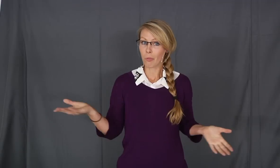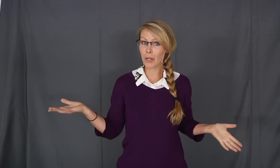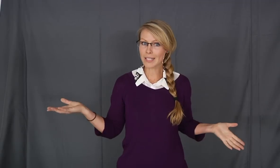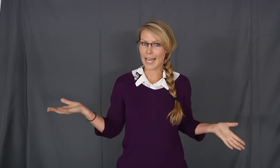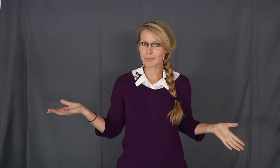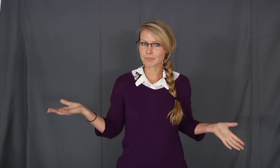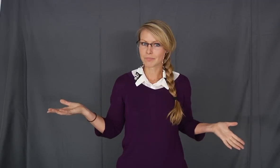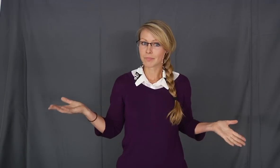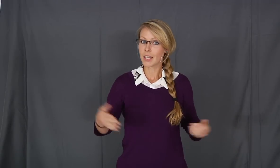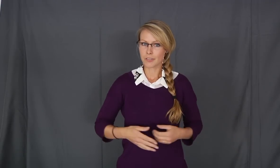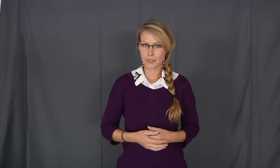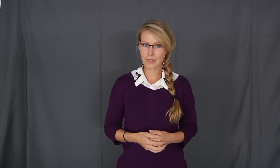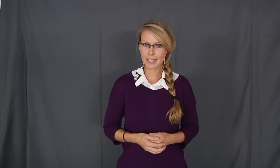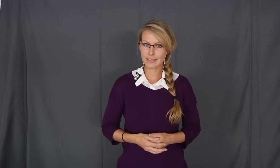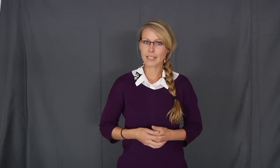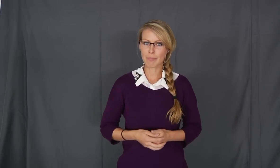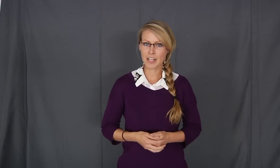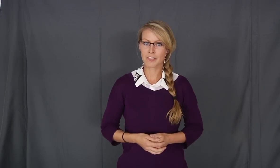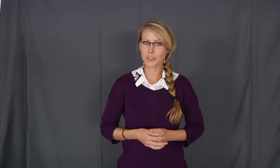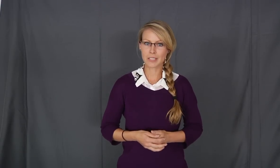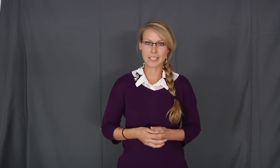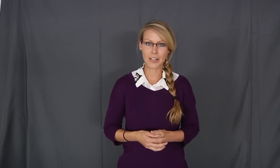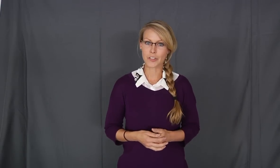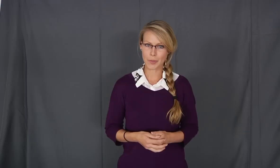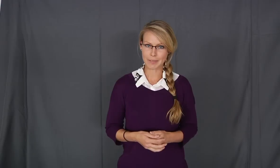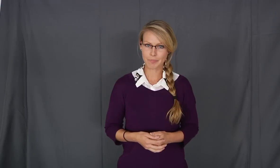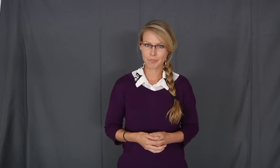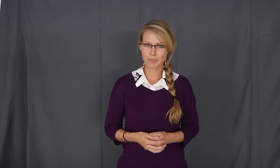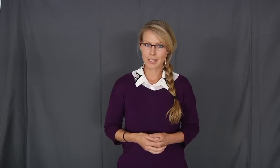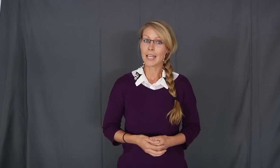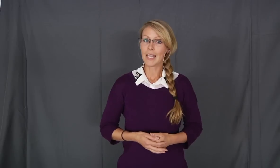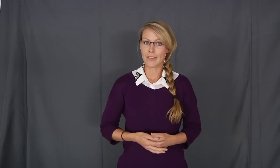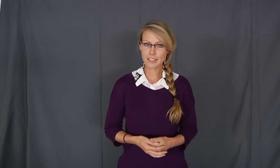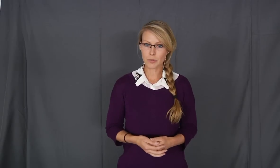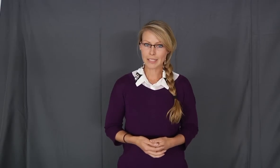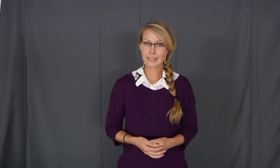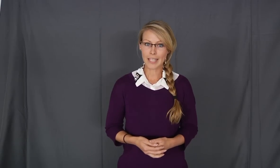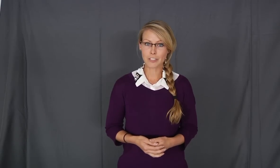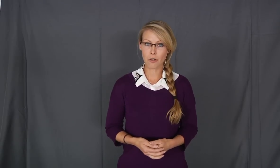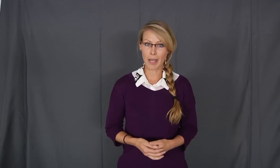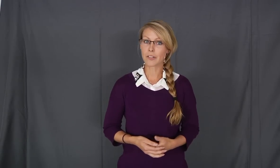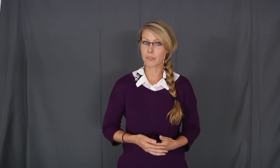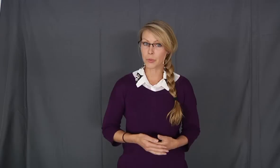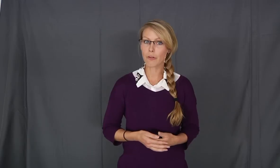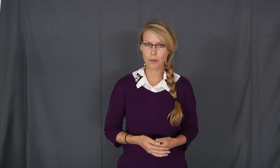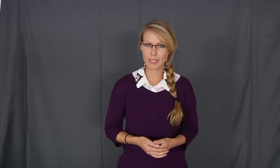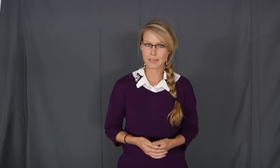We all can. To do that imagine that you are sitting on the train. And this train takes you for a ride through a forest.